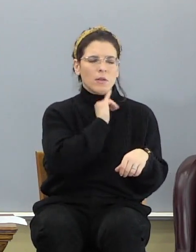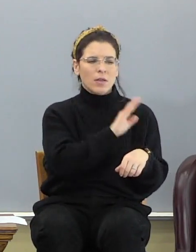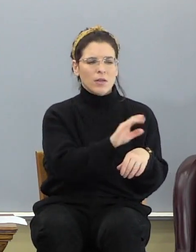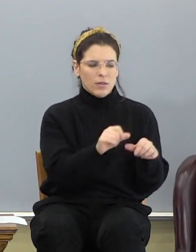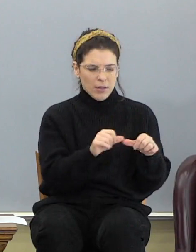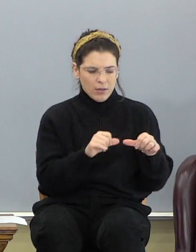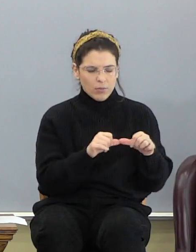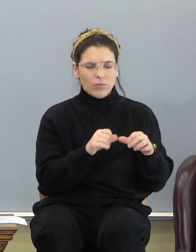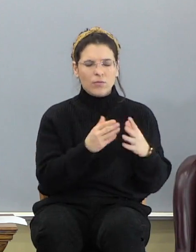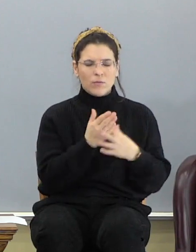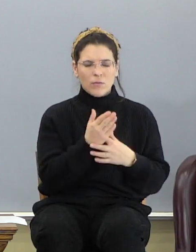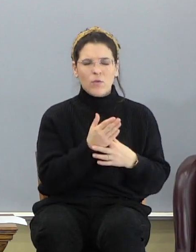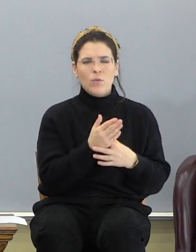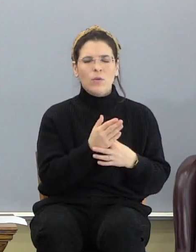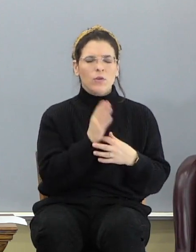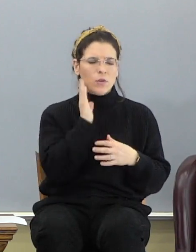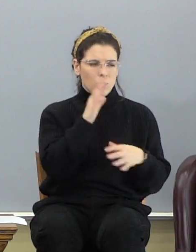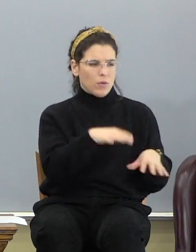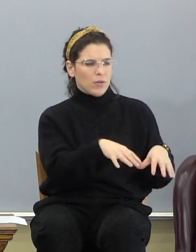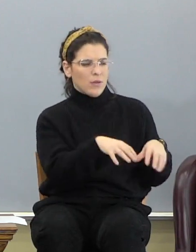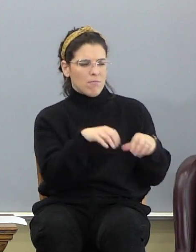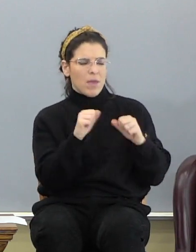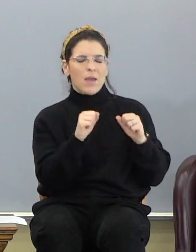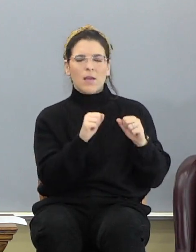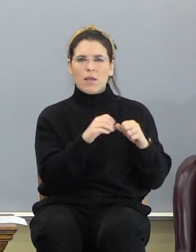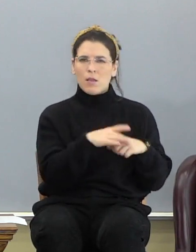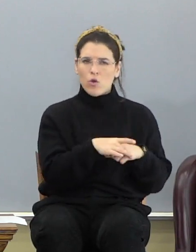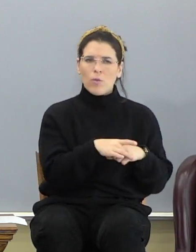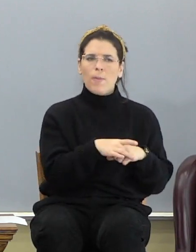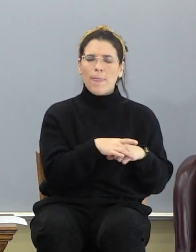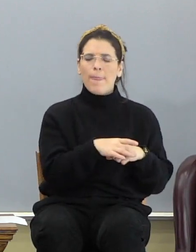agency through which he's going to reclaim the earth.